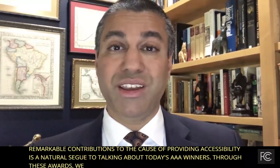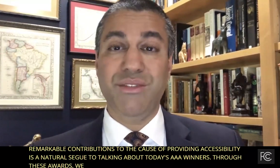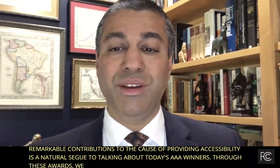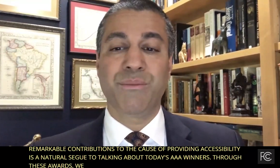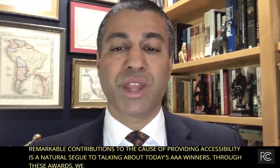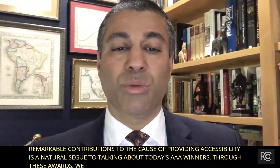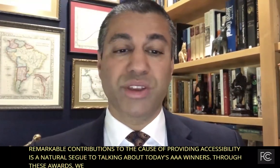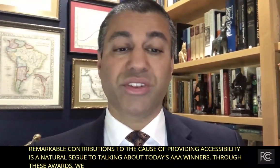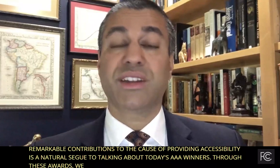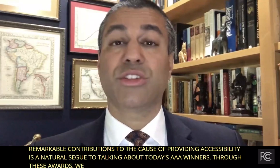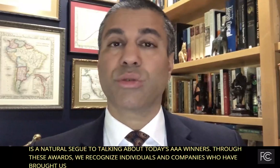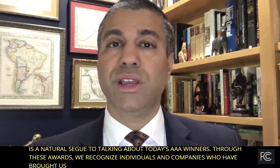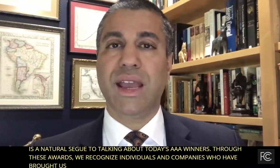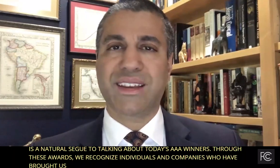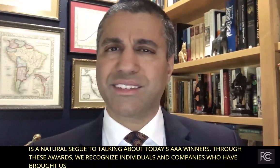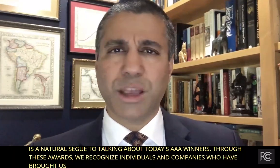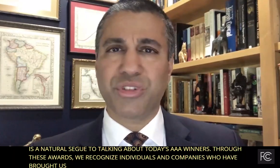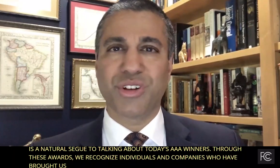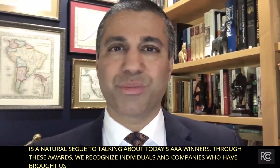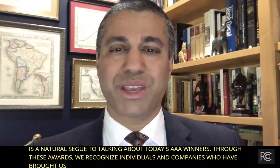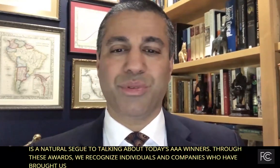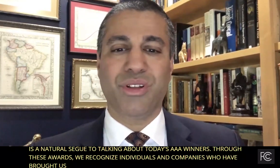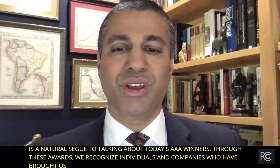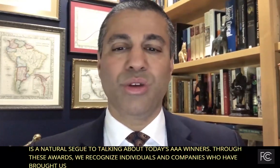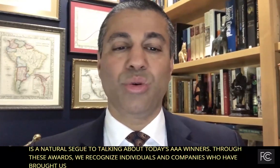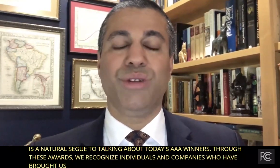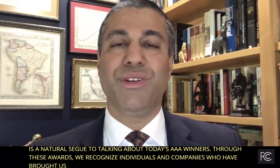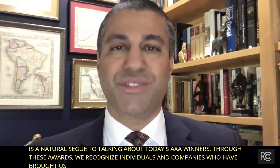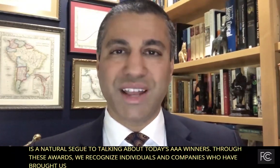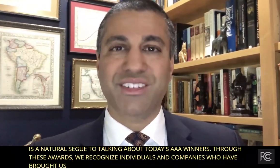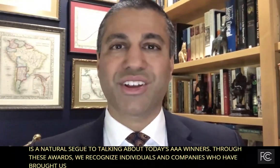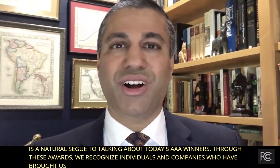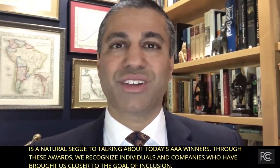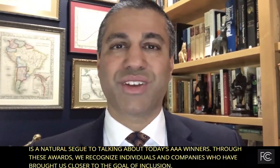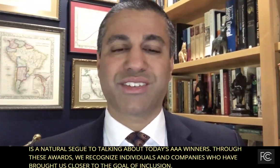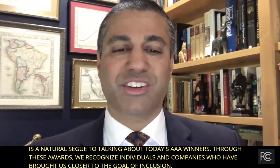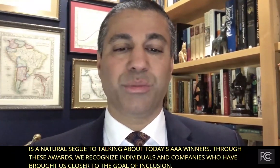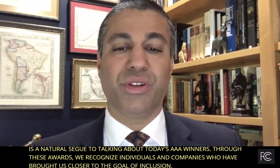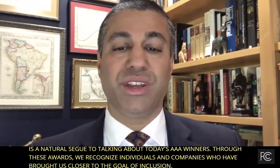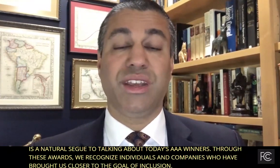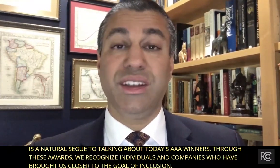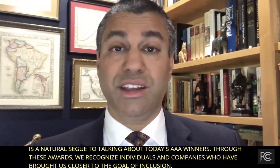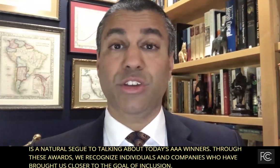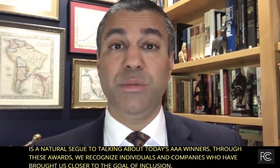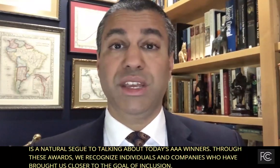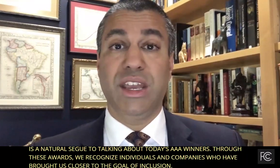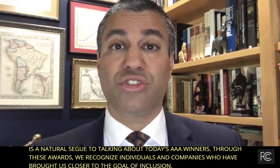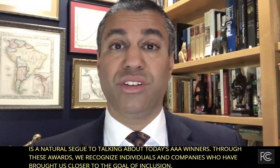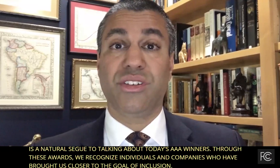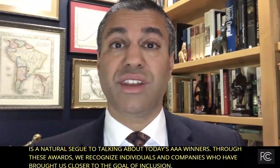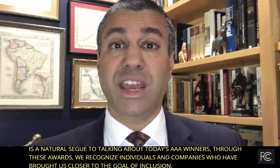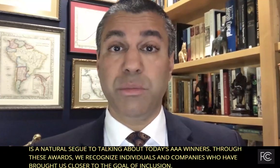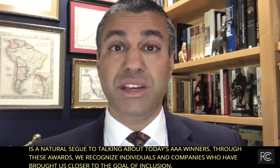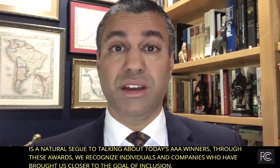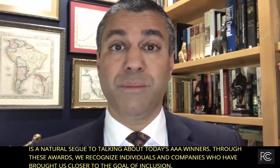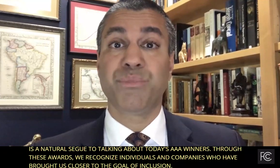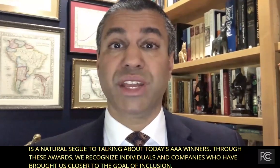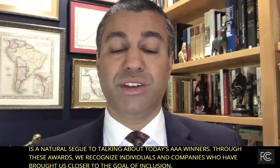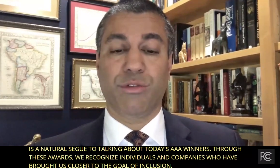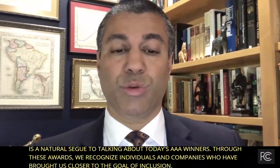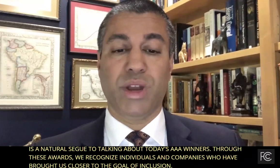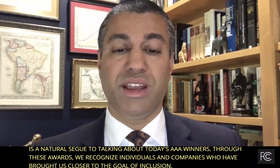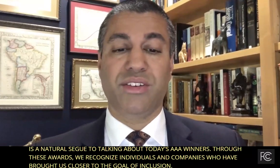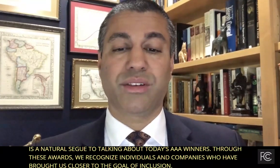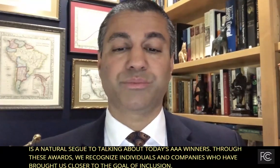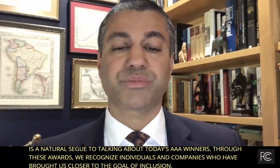received, we selected three exceptional people who have advanced the cause of accessibility in telecommunications and media